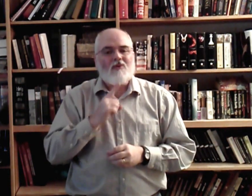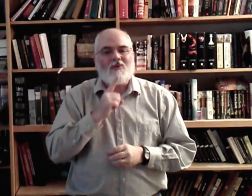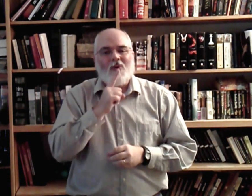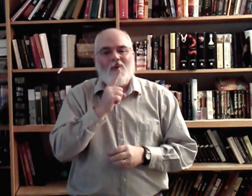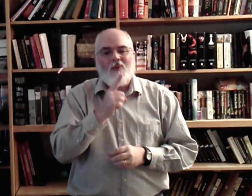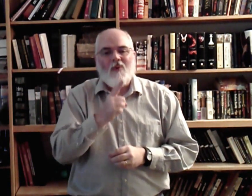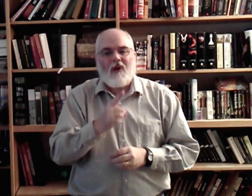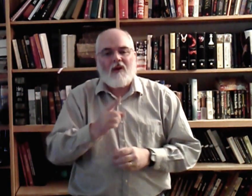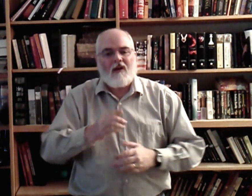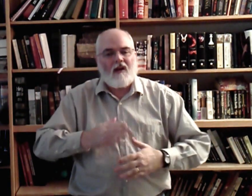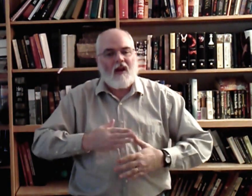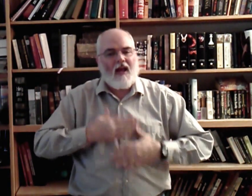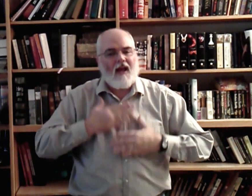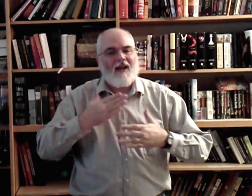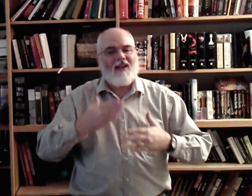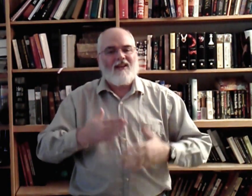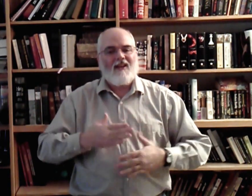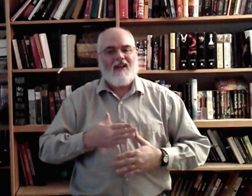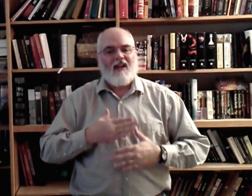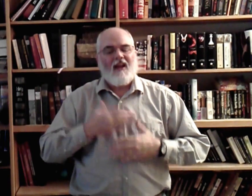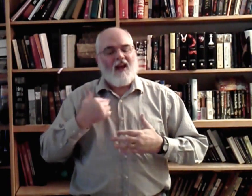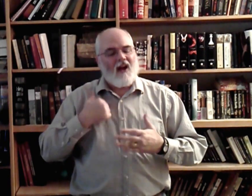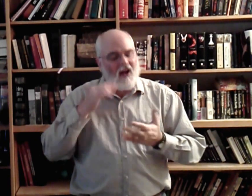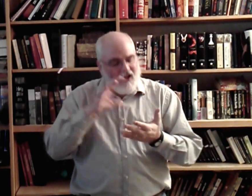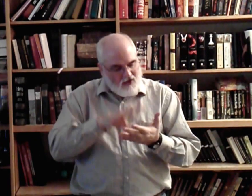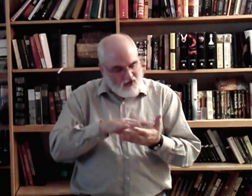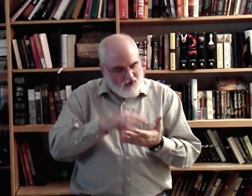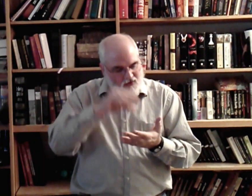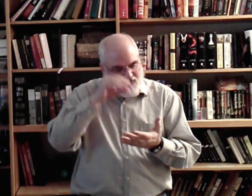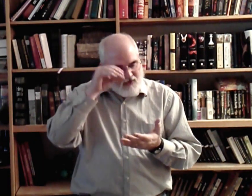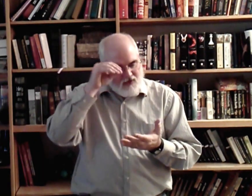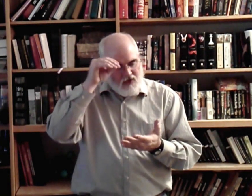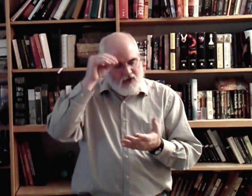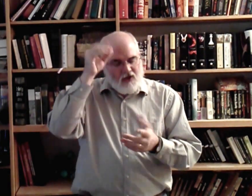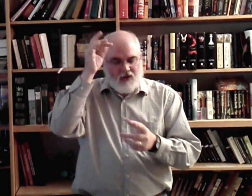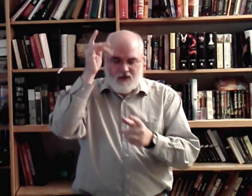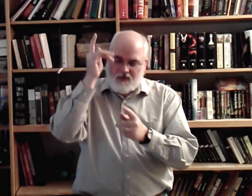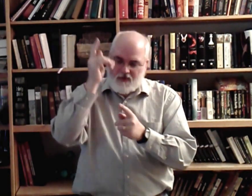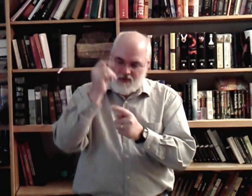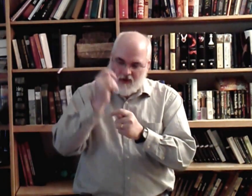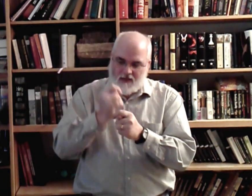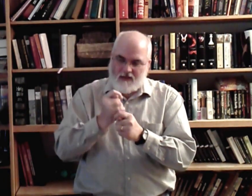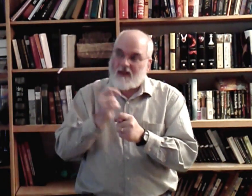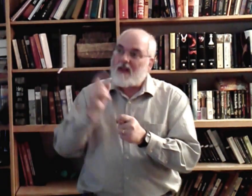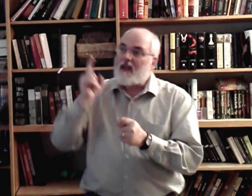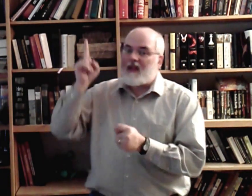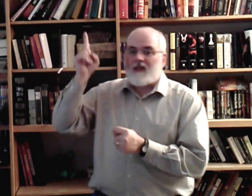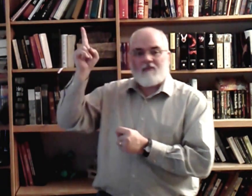so glad I learned to trust Him